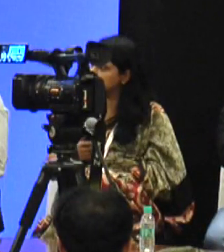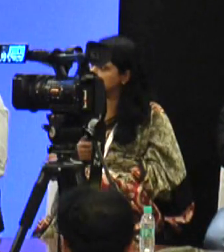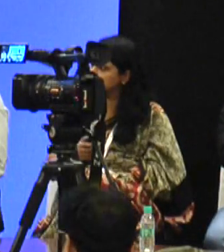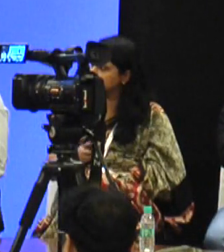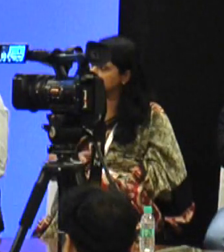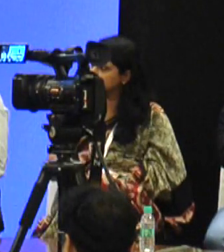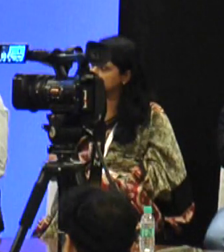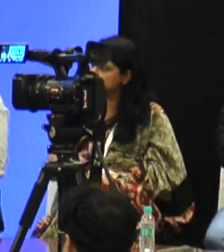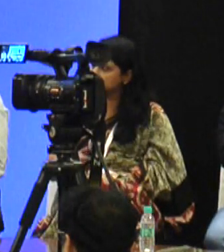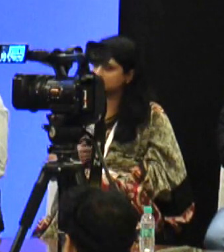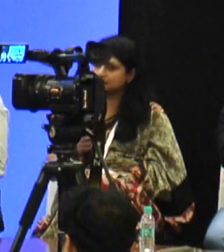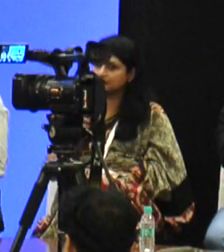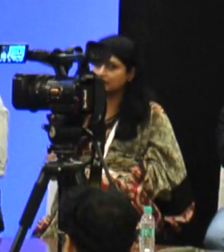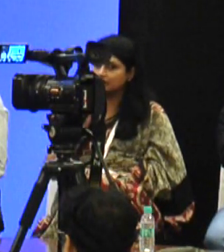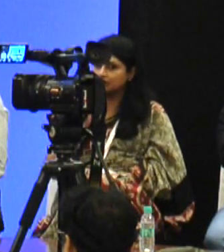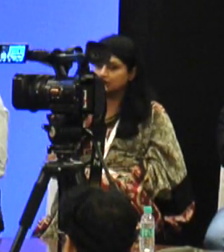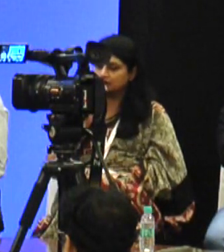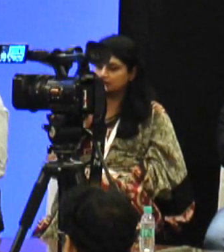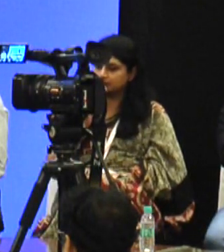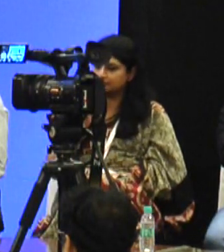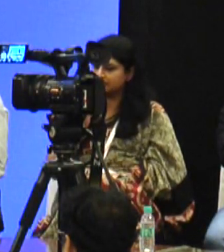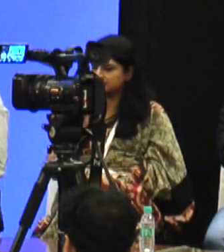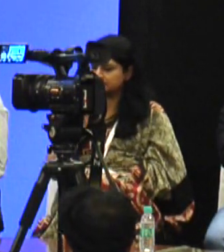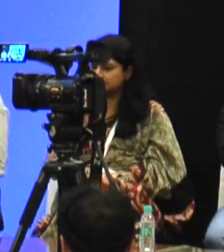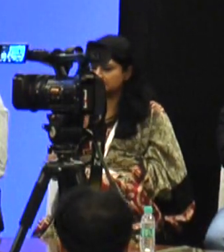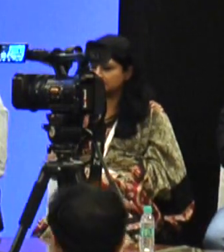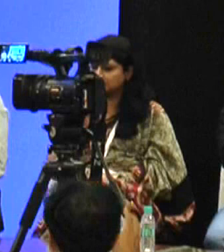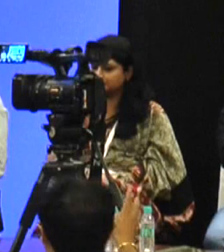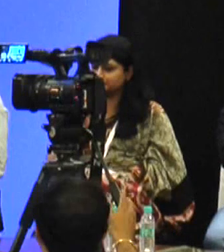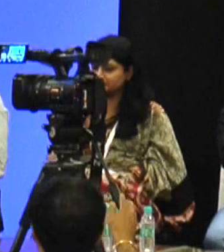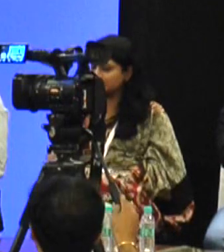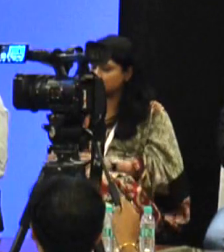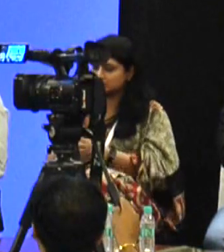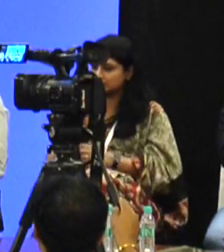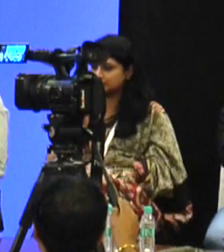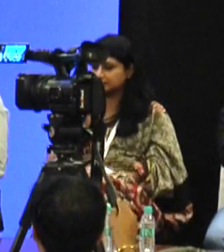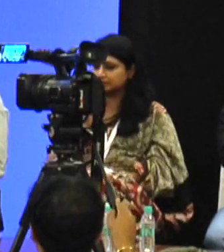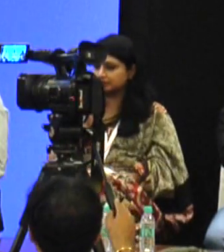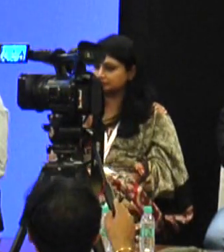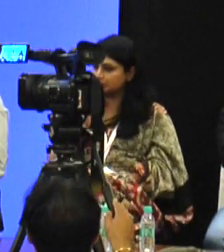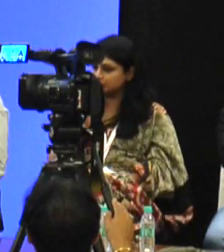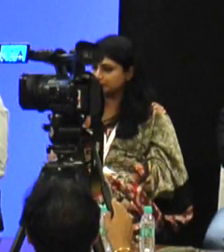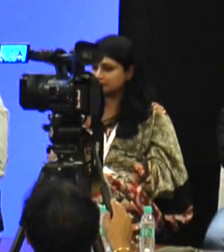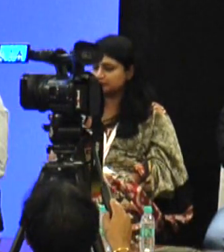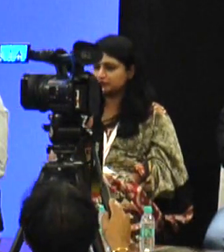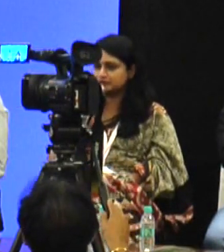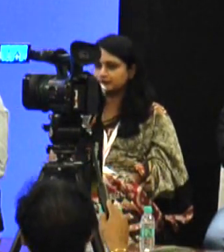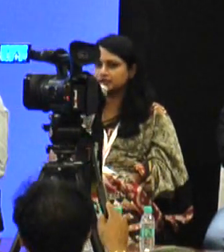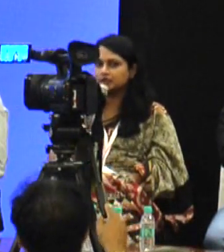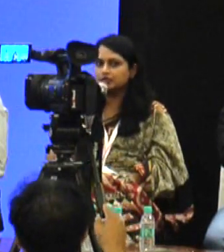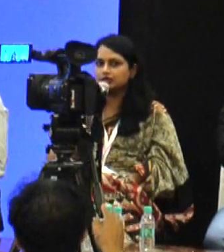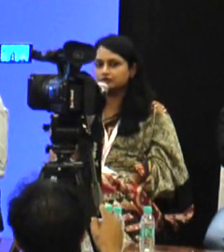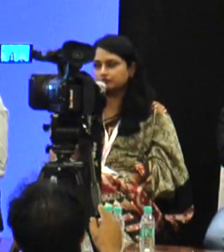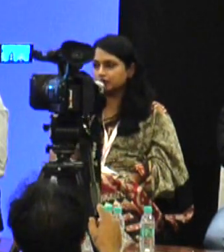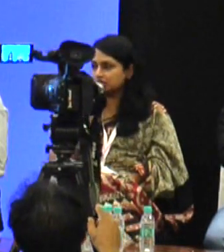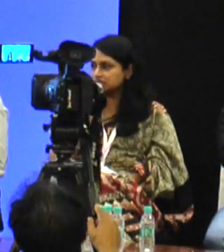to the idea of income? Uh, thanks, Mania. Um, and honestly, lovely hearing from all the panel members as